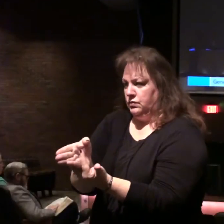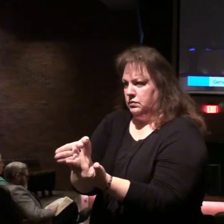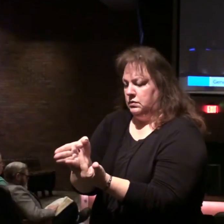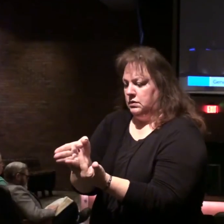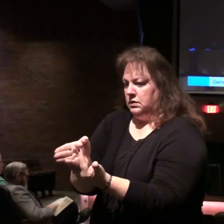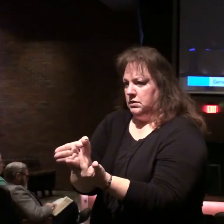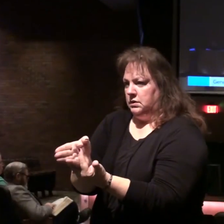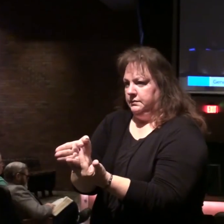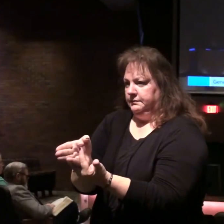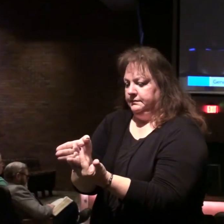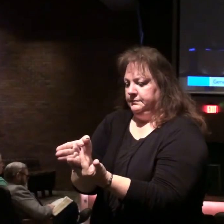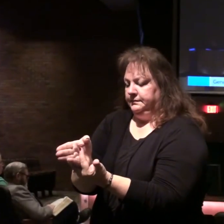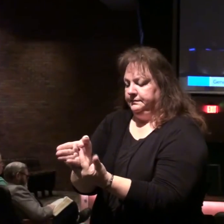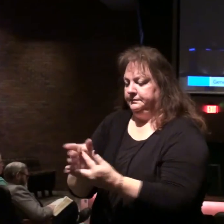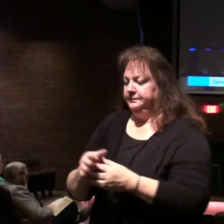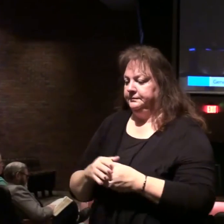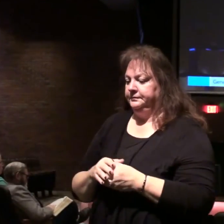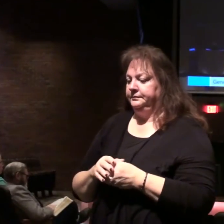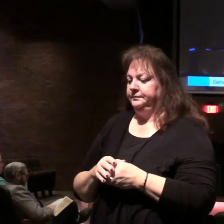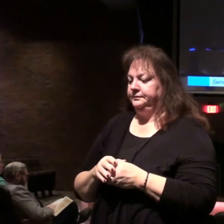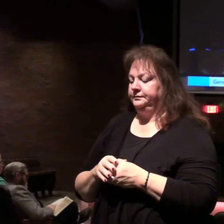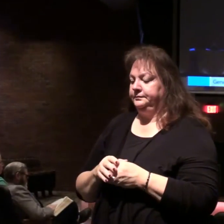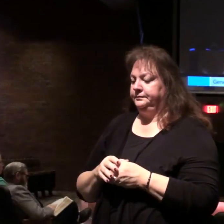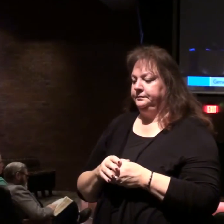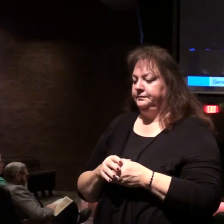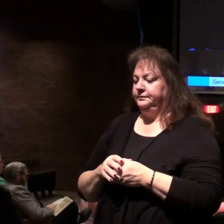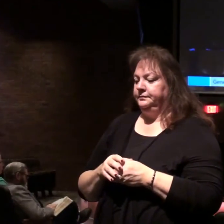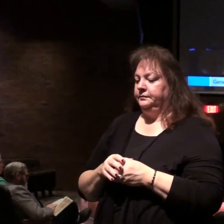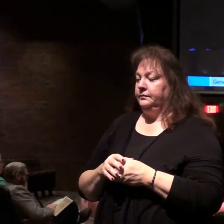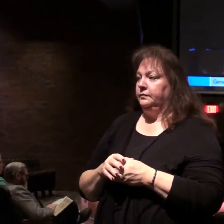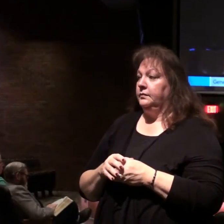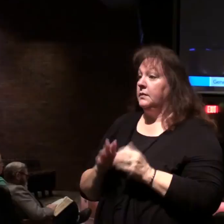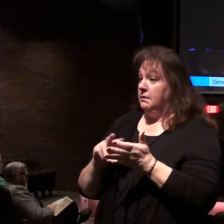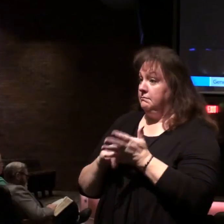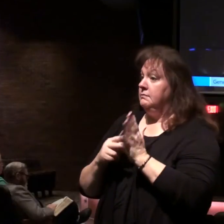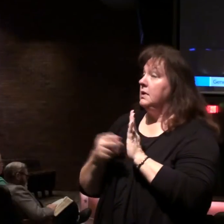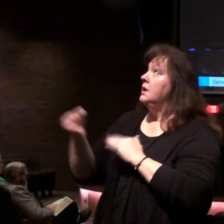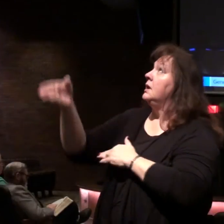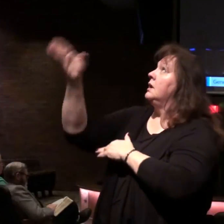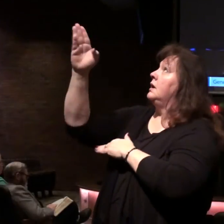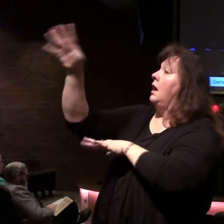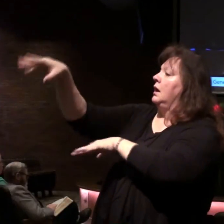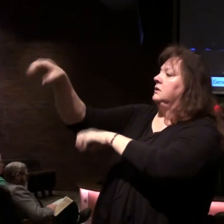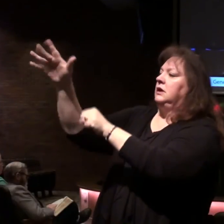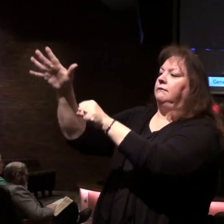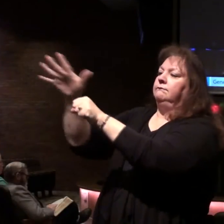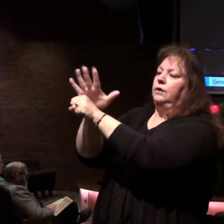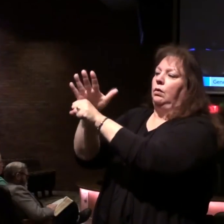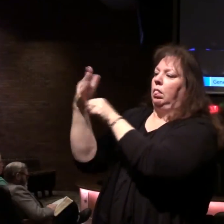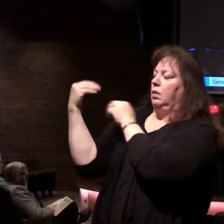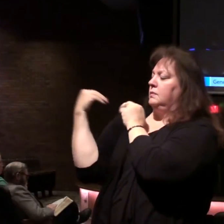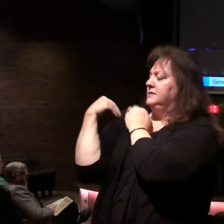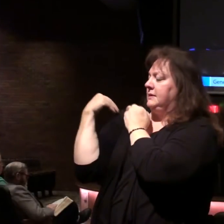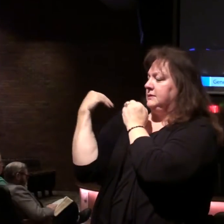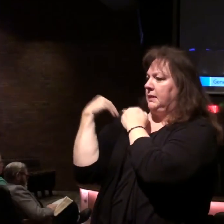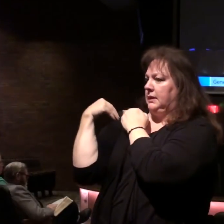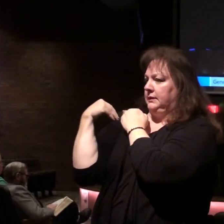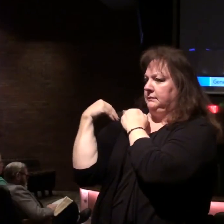the divided animals, birds, indicating God is taking full responsibility